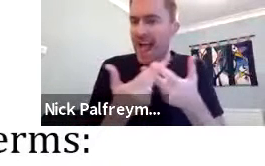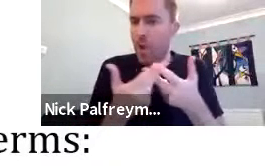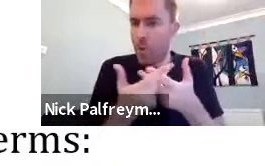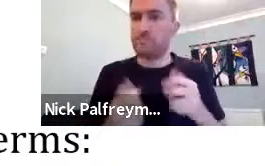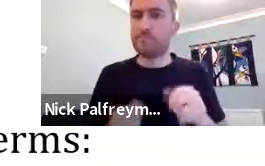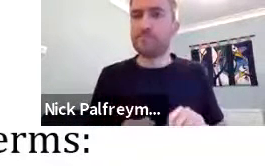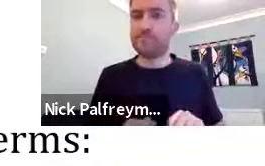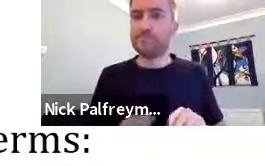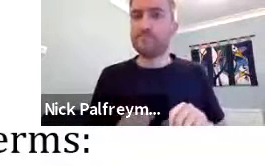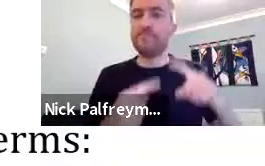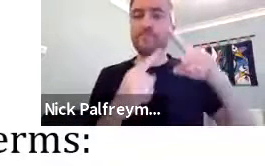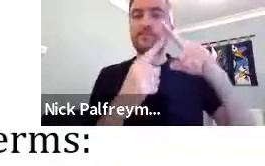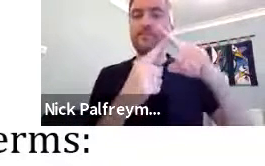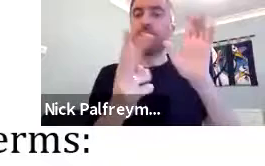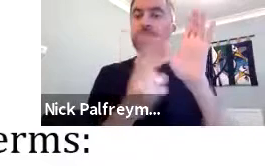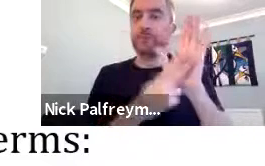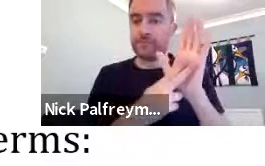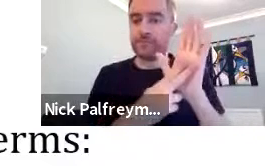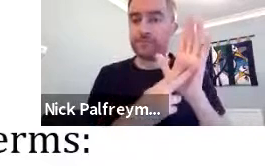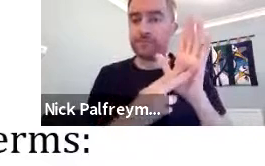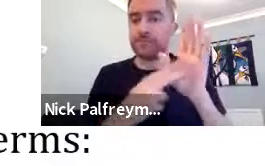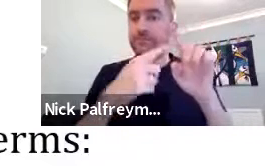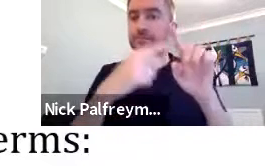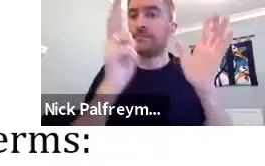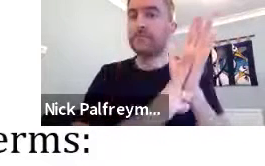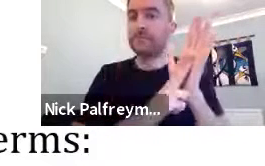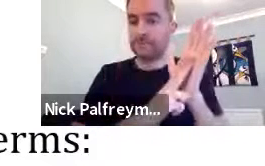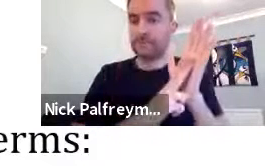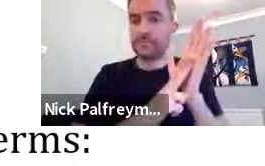is signed like this.